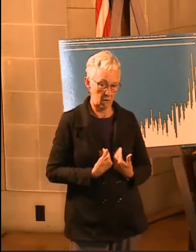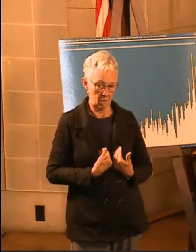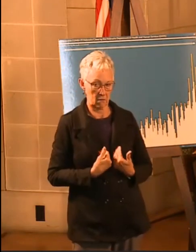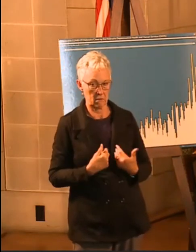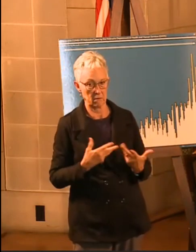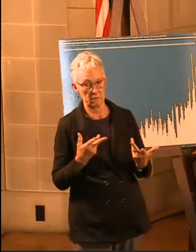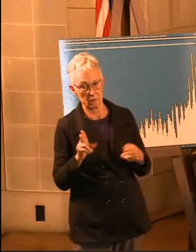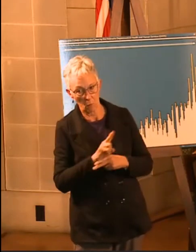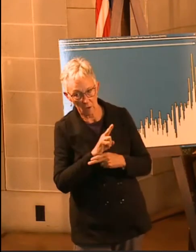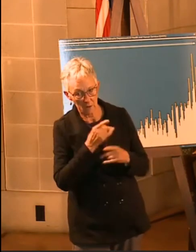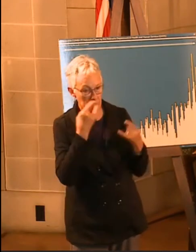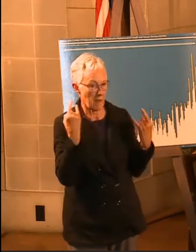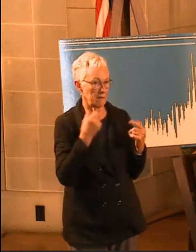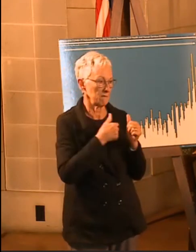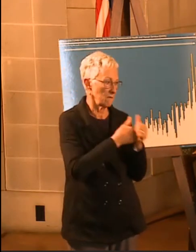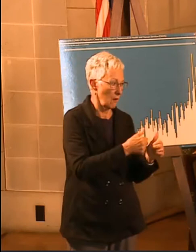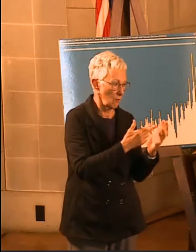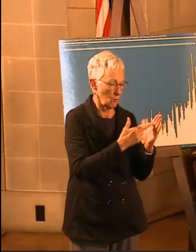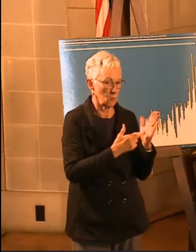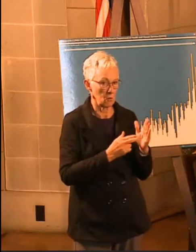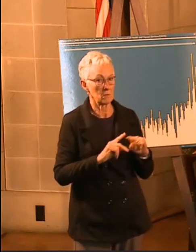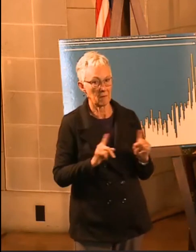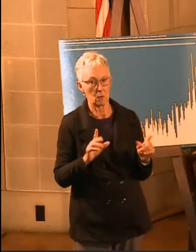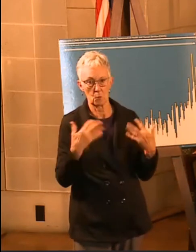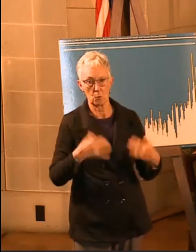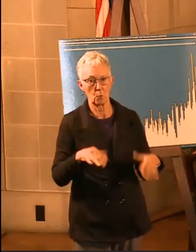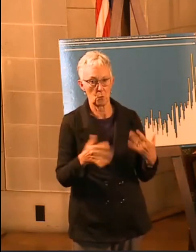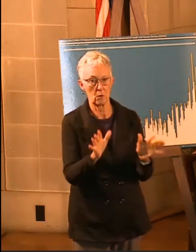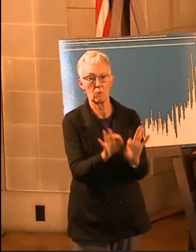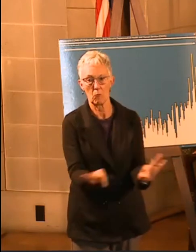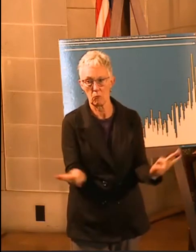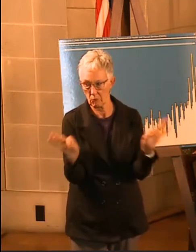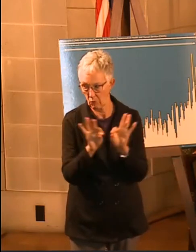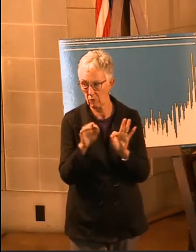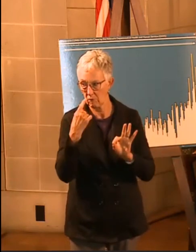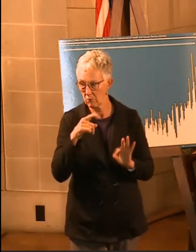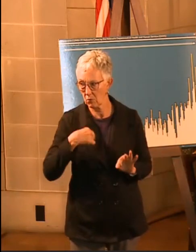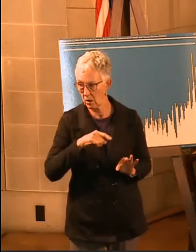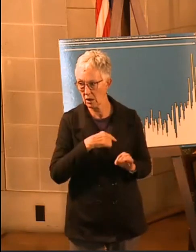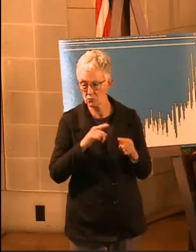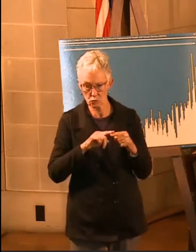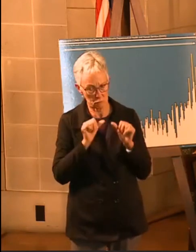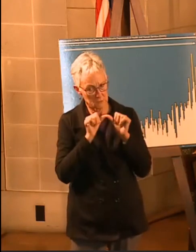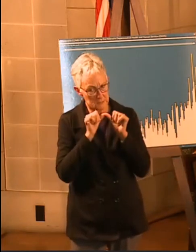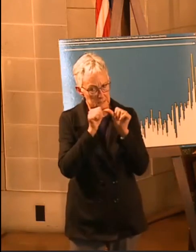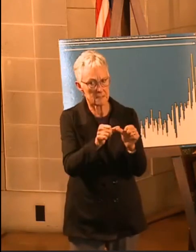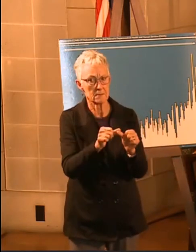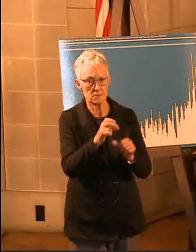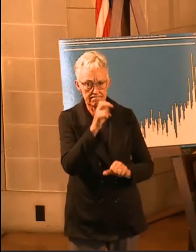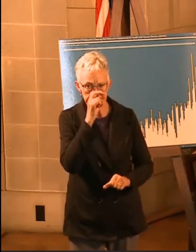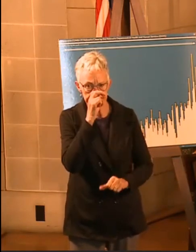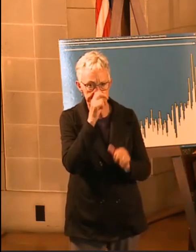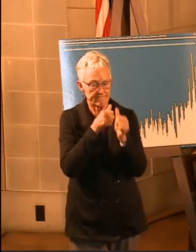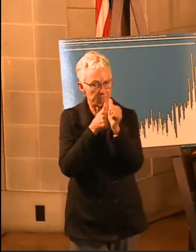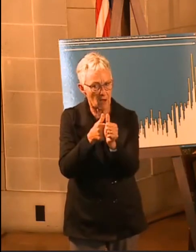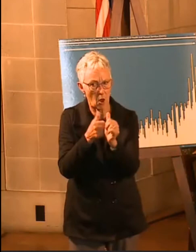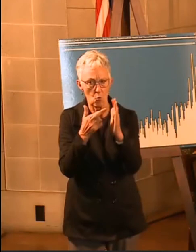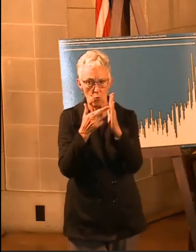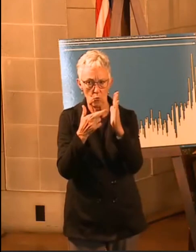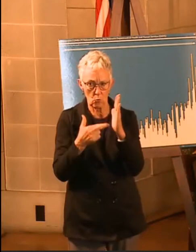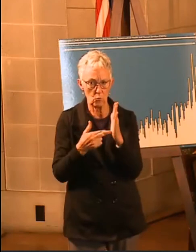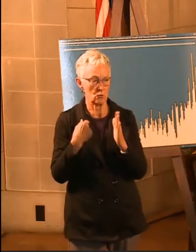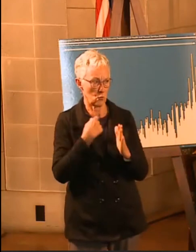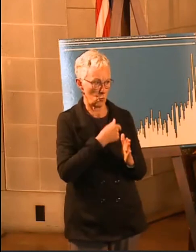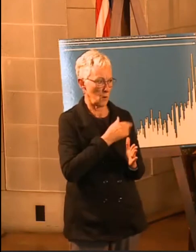emphasis on making sure that we're following these rules to slow the spread of the virus, and that's why we're changing the DHM, we're assisting hospitals